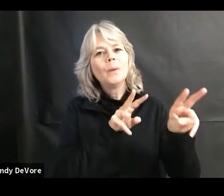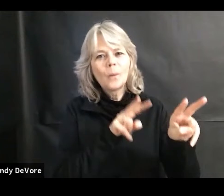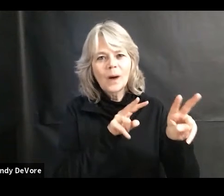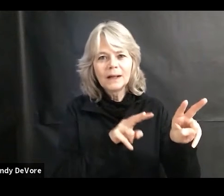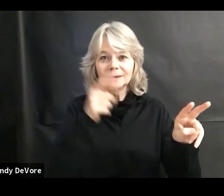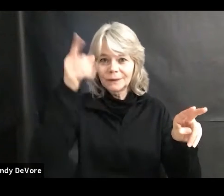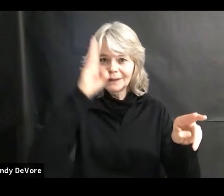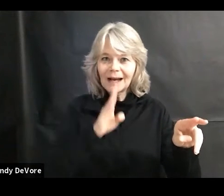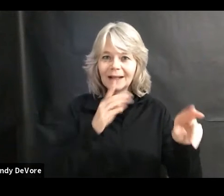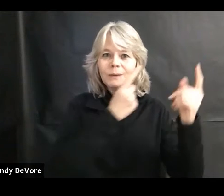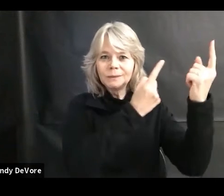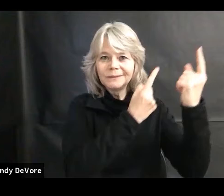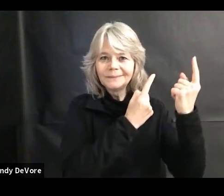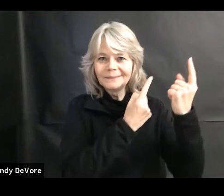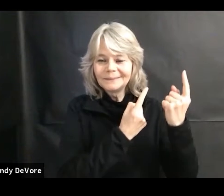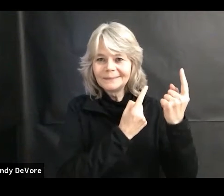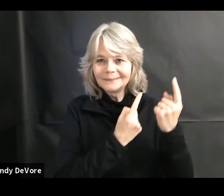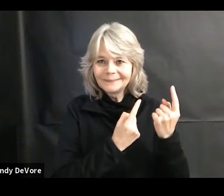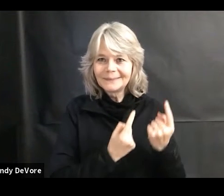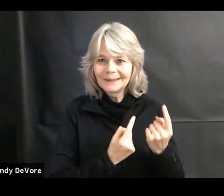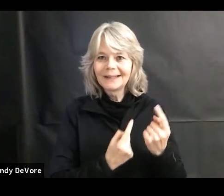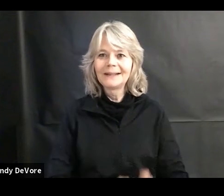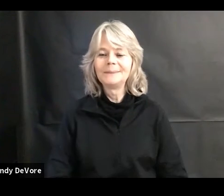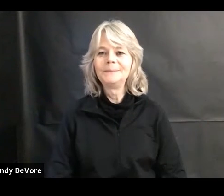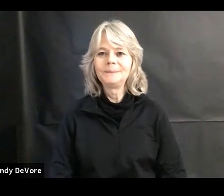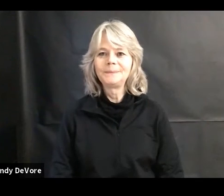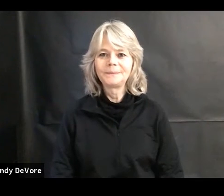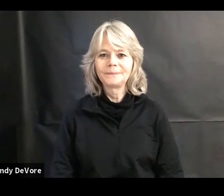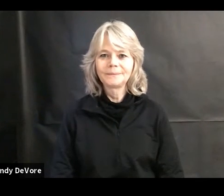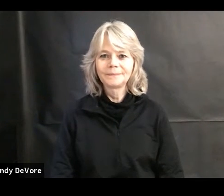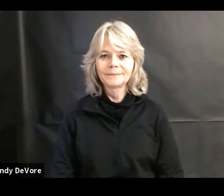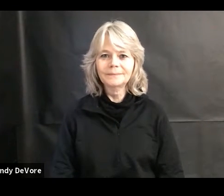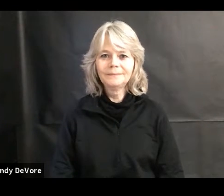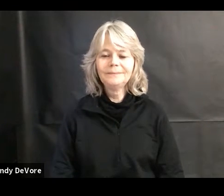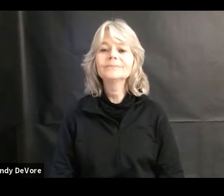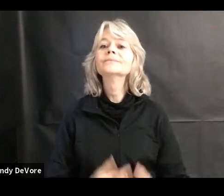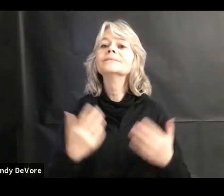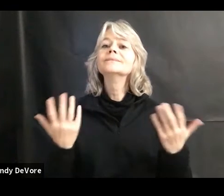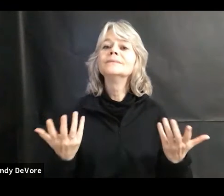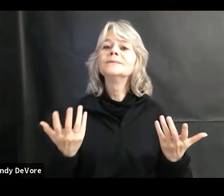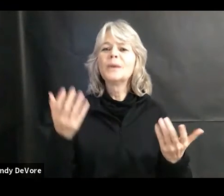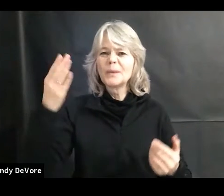come. All right. So you'll get some blue tissue paper.